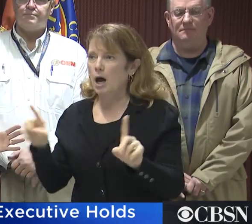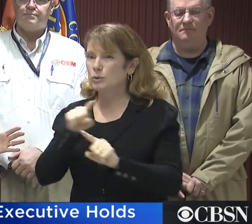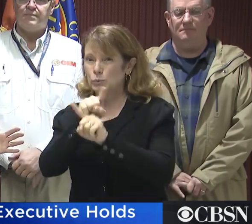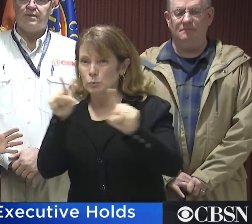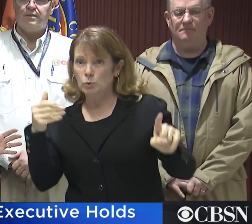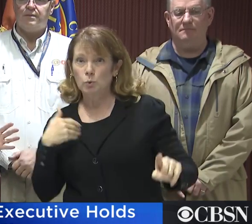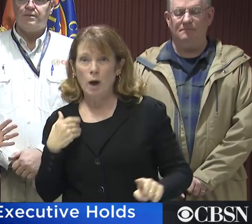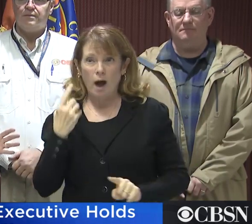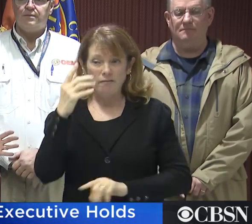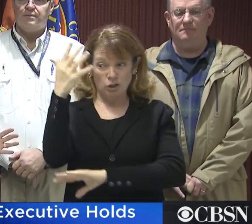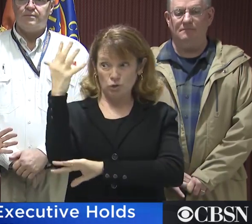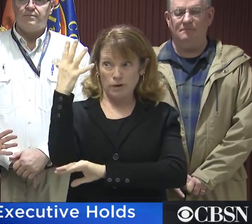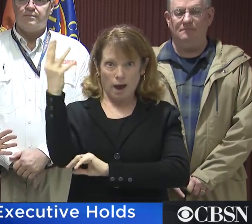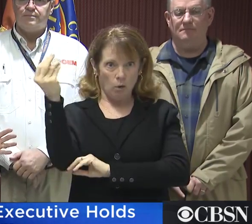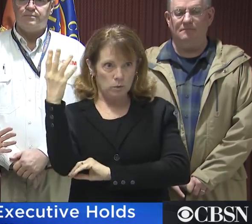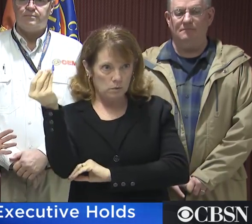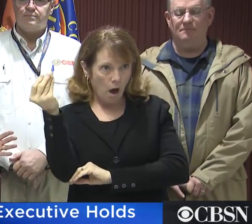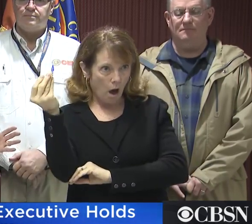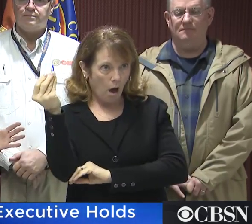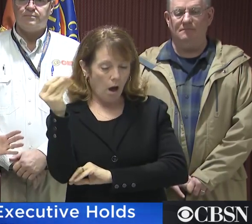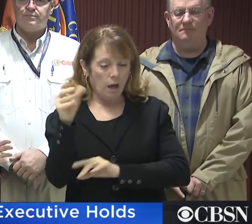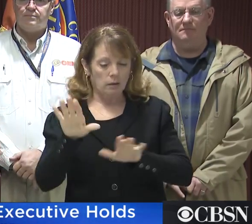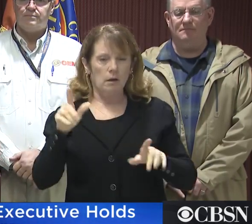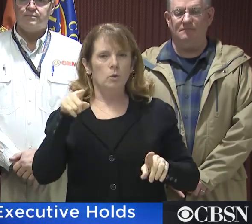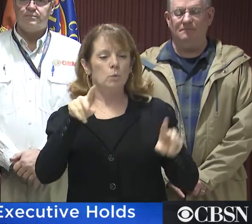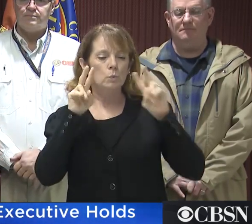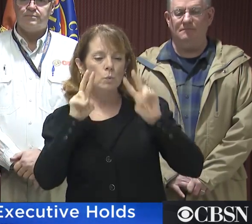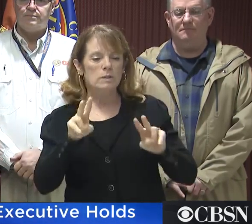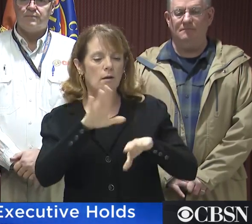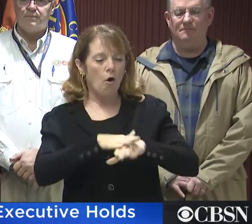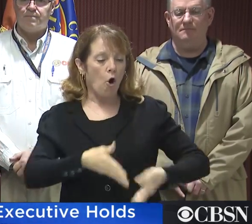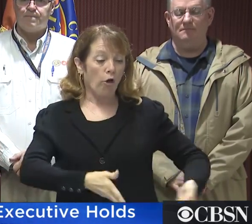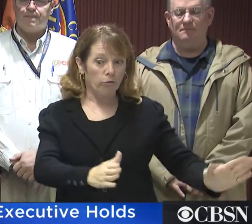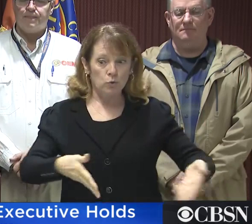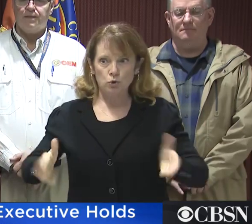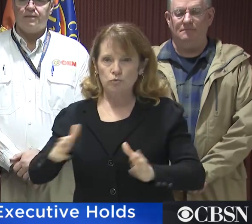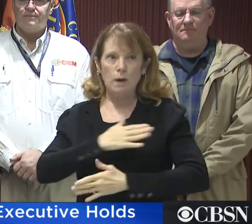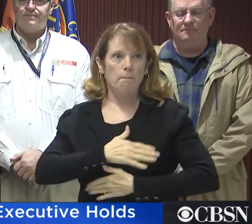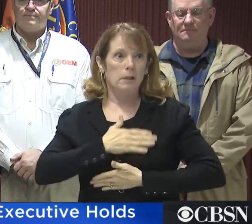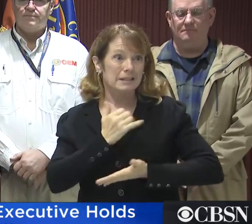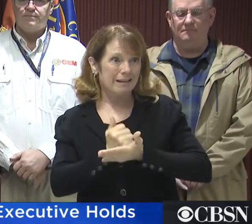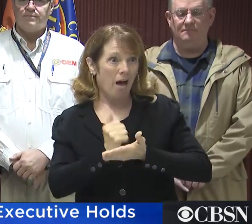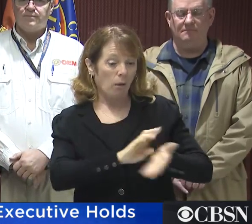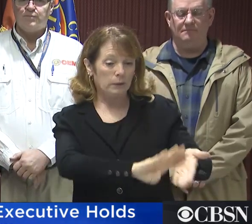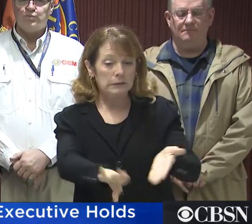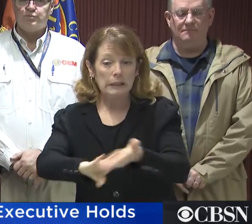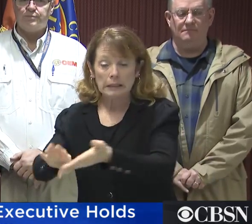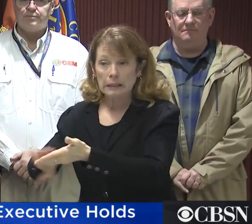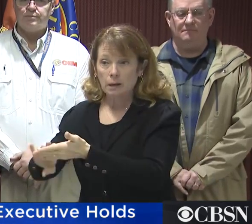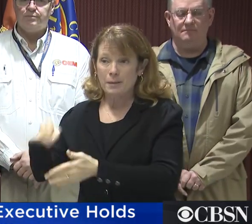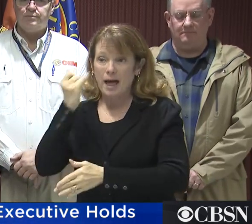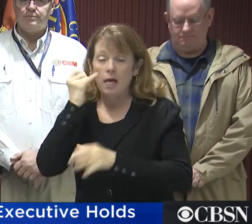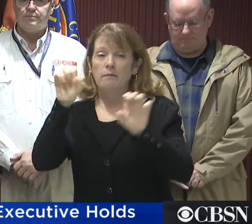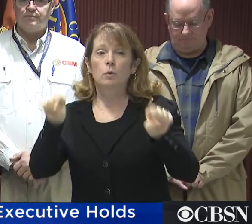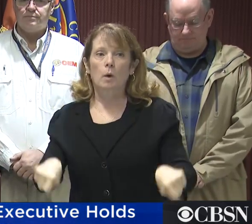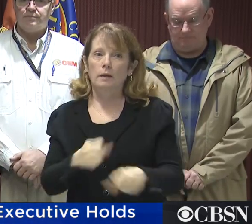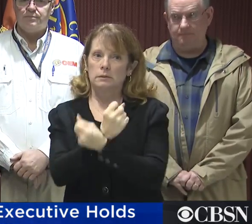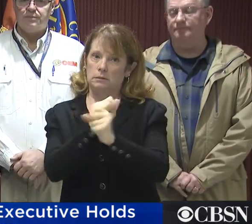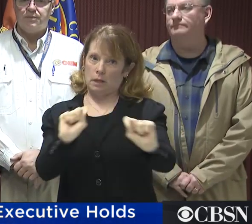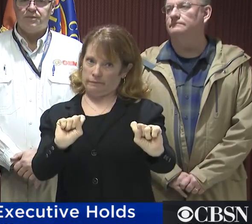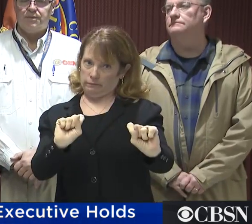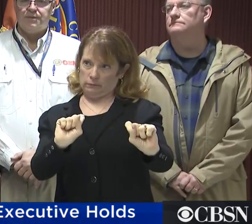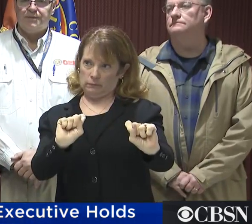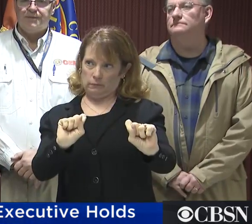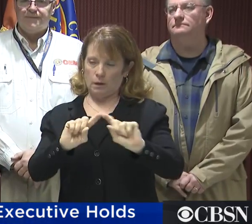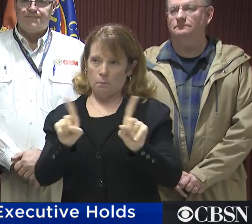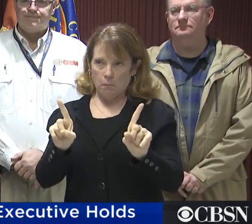have one outside of your house and it's safe to do so, you could help out keeping the drainage happening by clearing those leaves. If you're able to do it in a safe way, that would be appreciated.